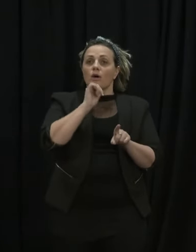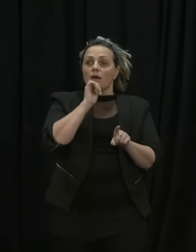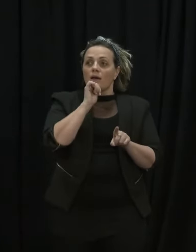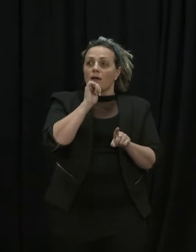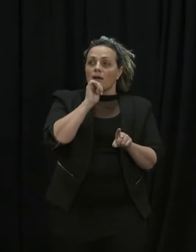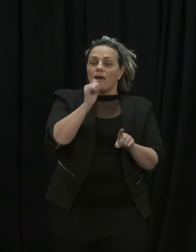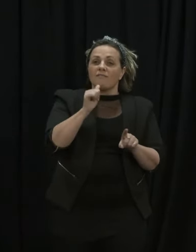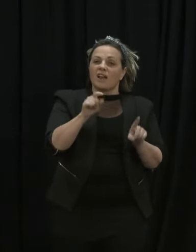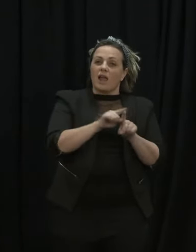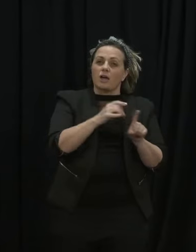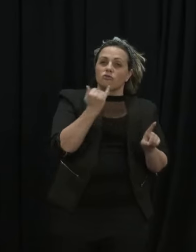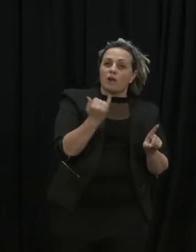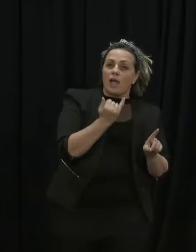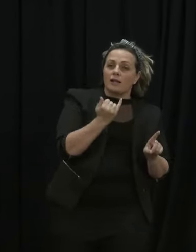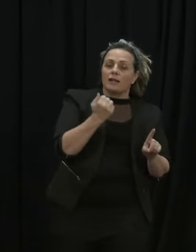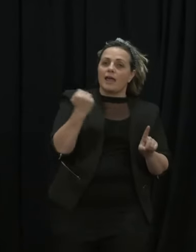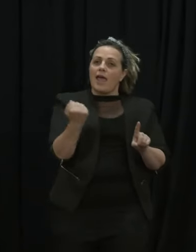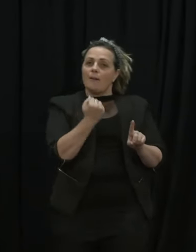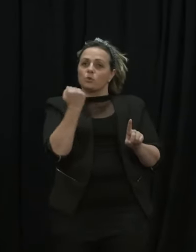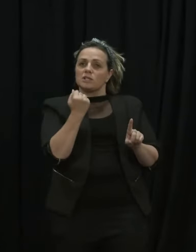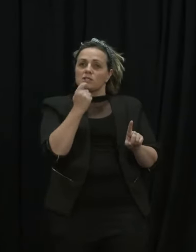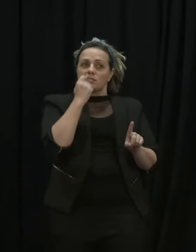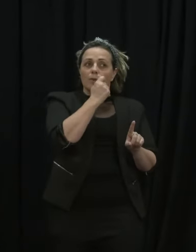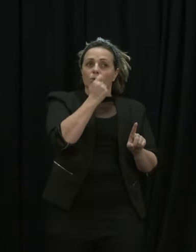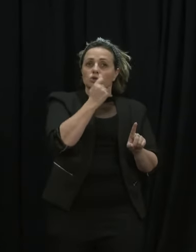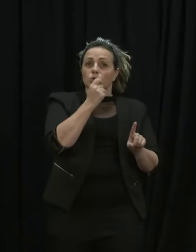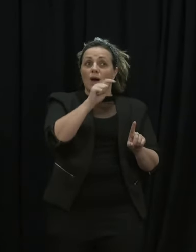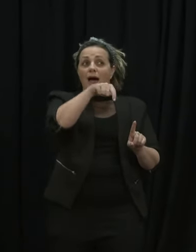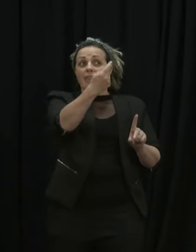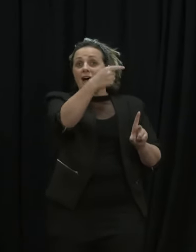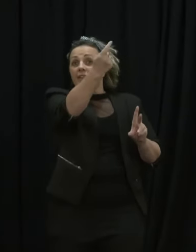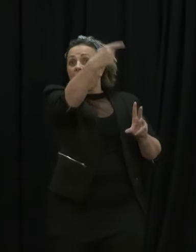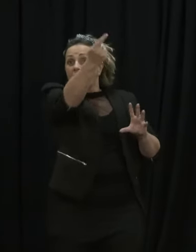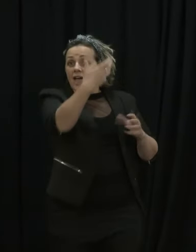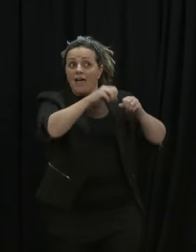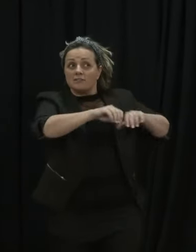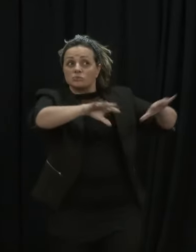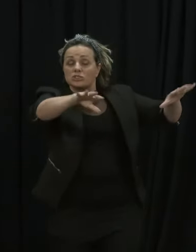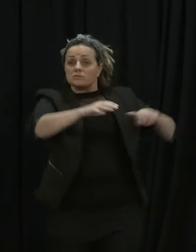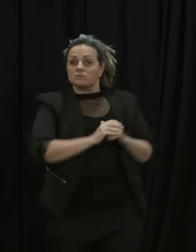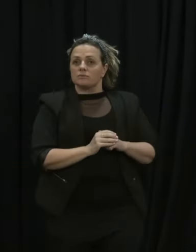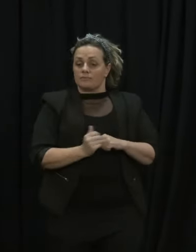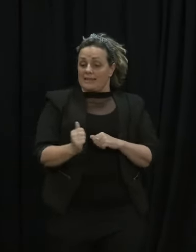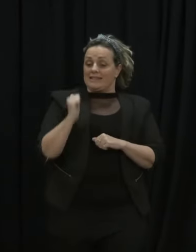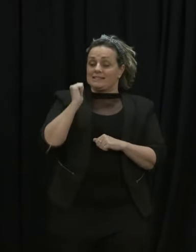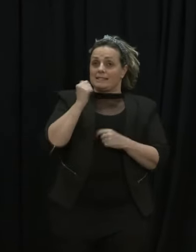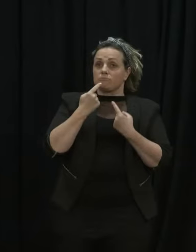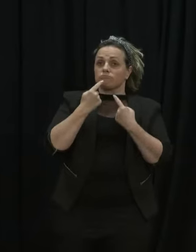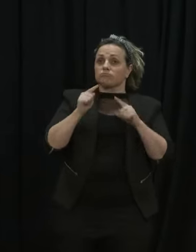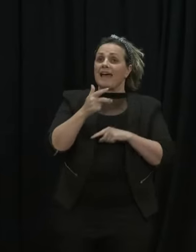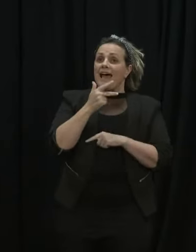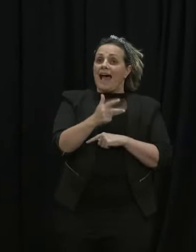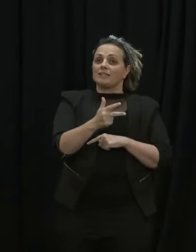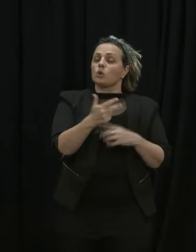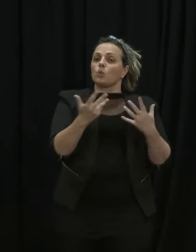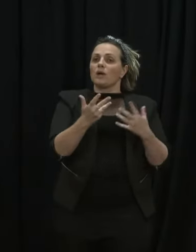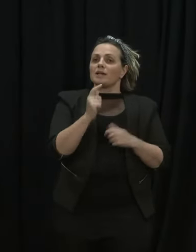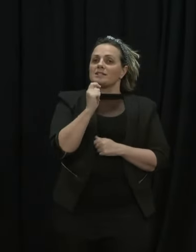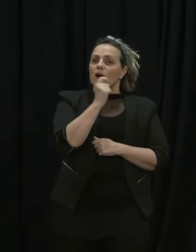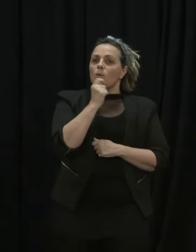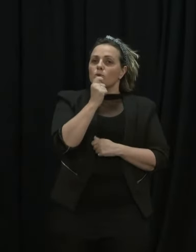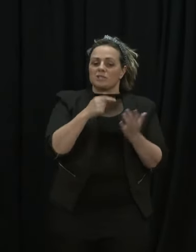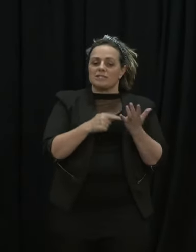of Raglan, Hamilton and Te Awa Mutu? Yes, so the eight cases from yesterday were all around the Te Awa